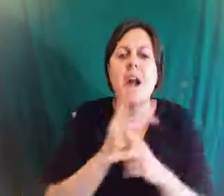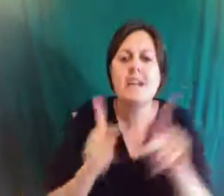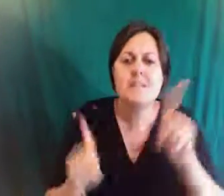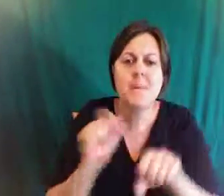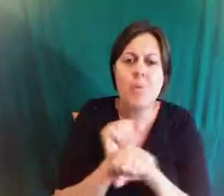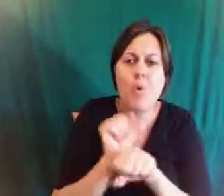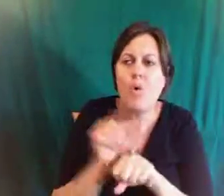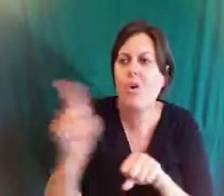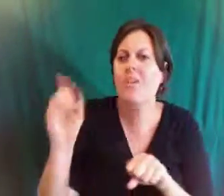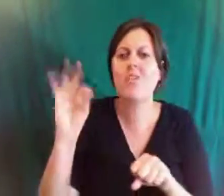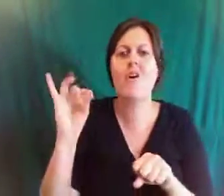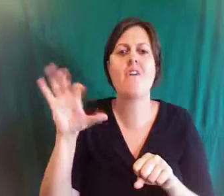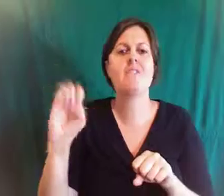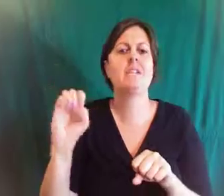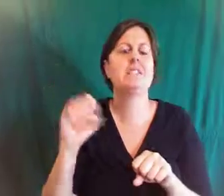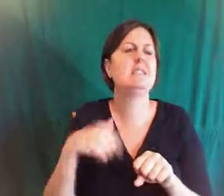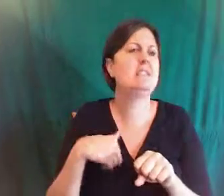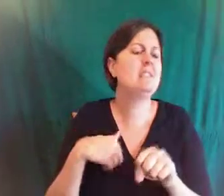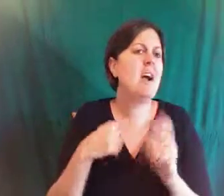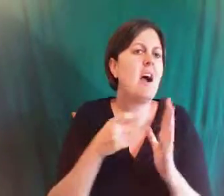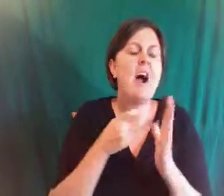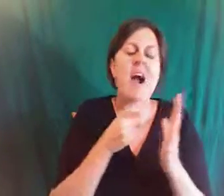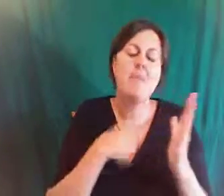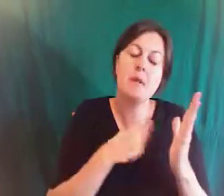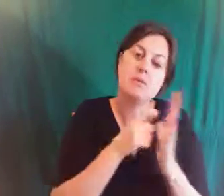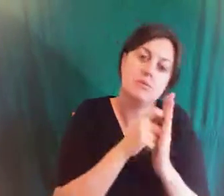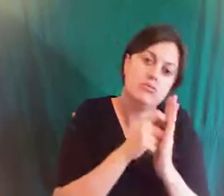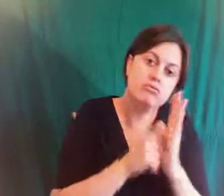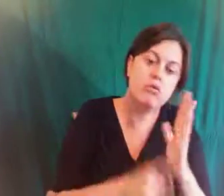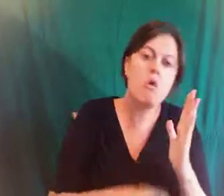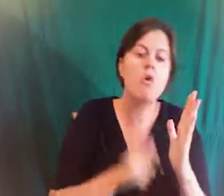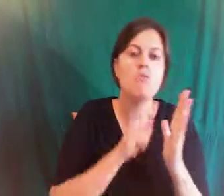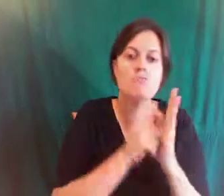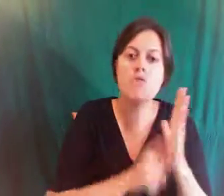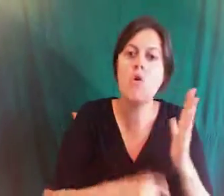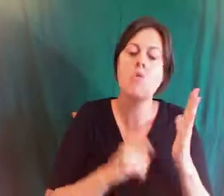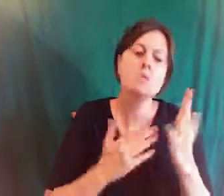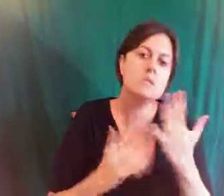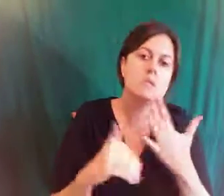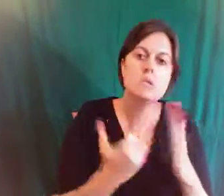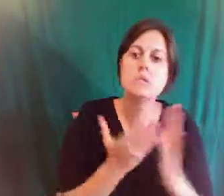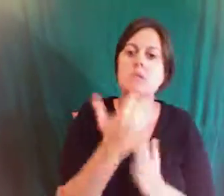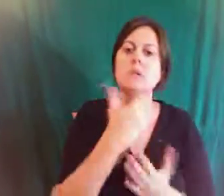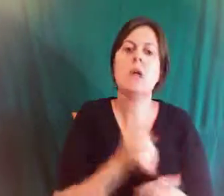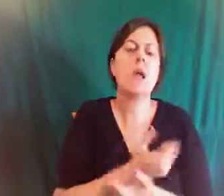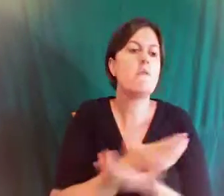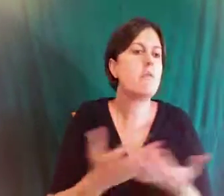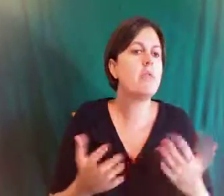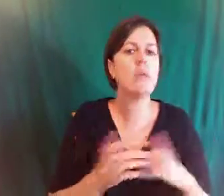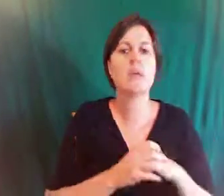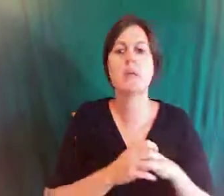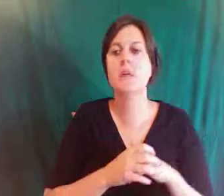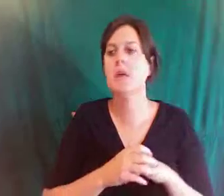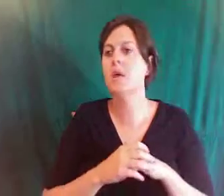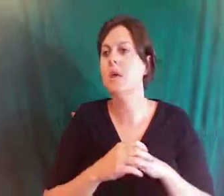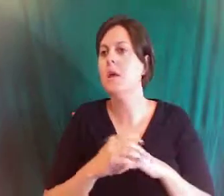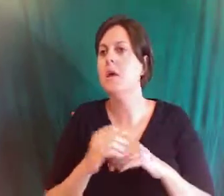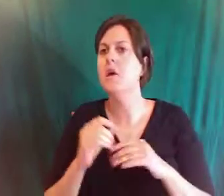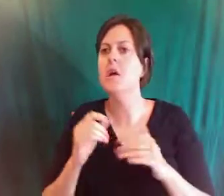the kinds of of life lives that they led and the challenges that they had and how we shared those life challenges together